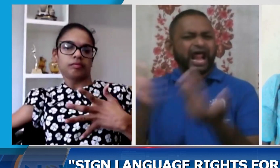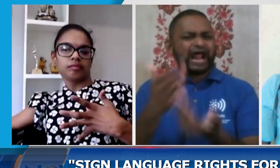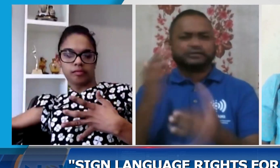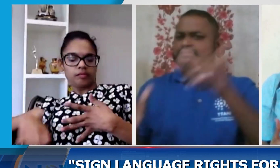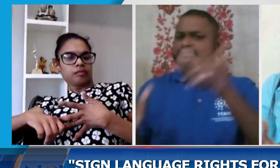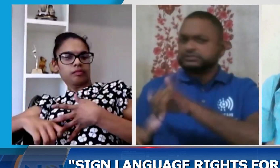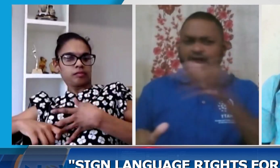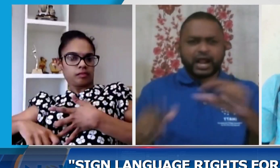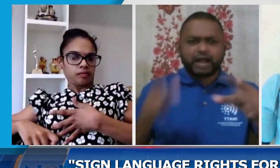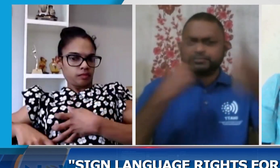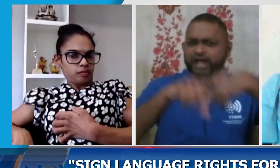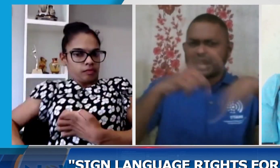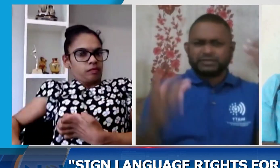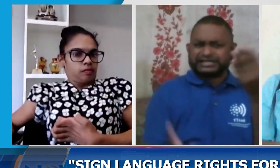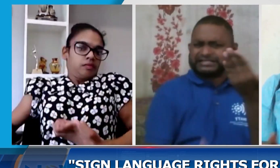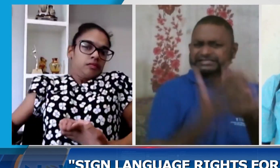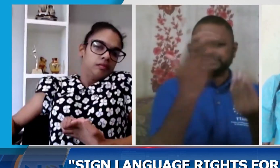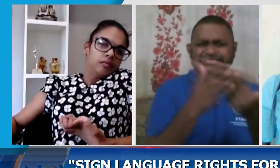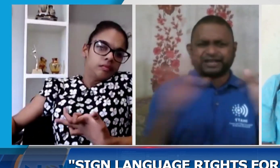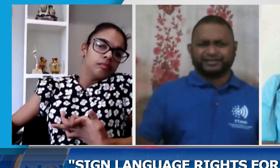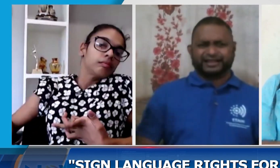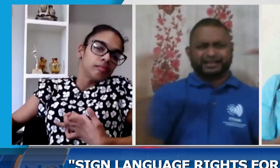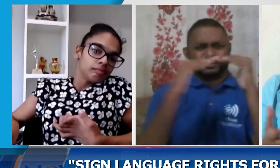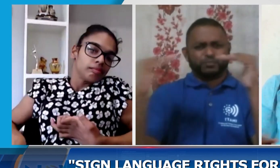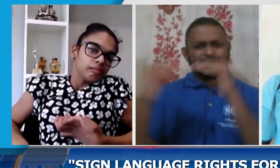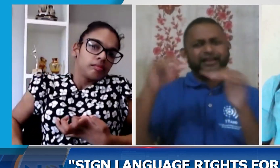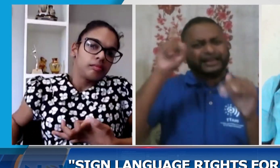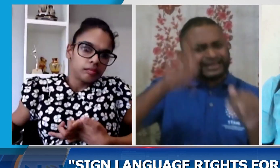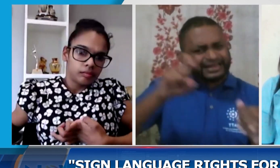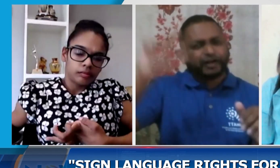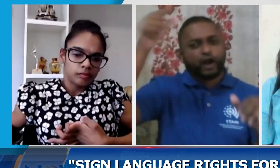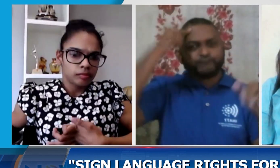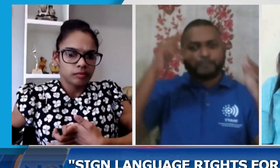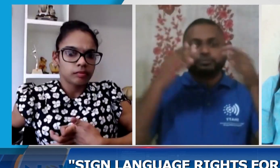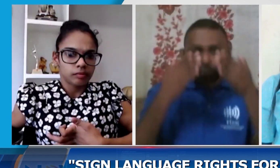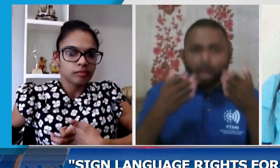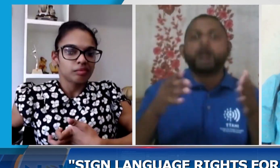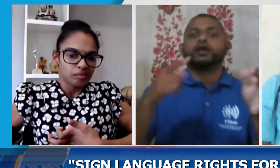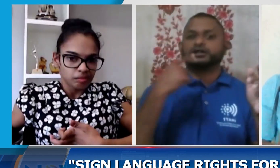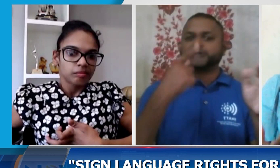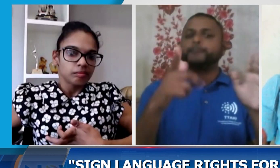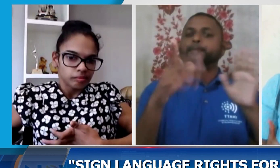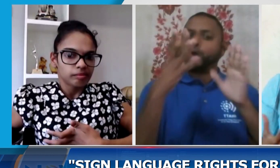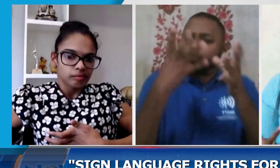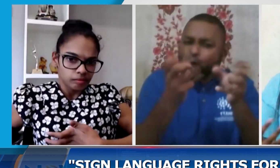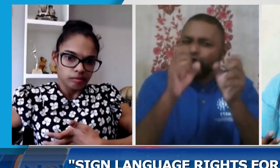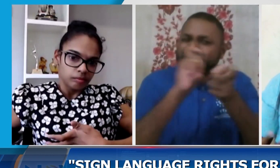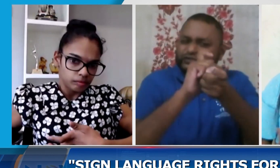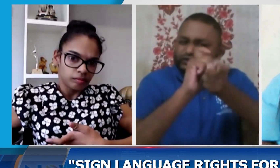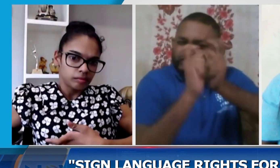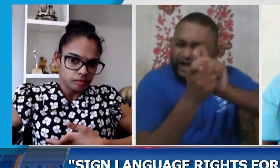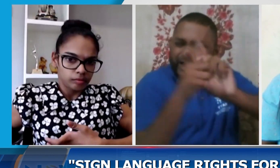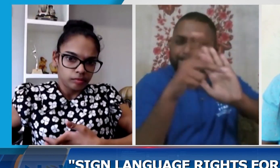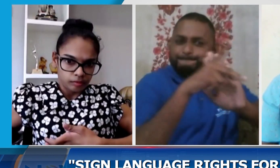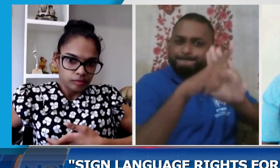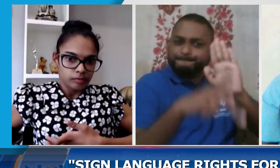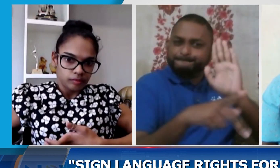people have the ability to talk, and it's pretty easy to do this communication, but sign language is easy as well. You know, we need that equal opportunity. We need a